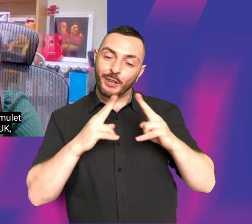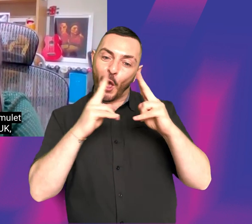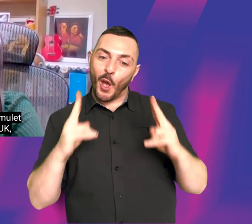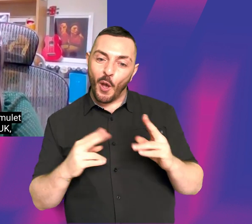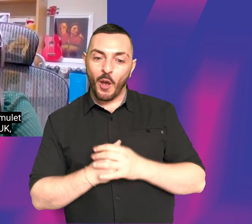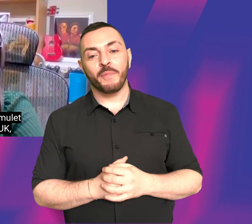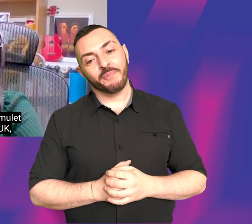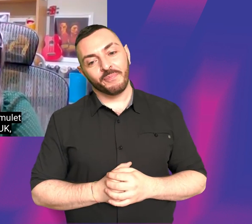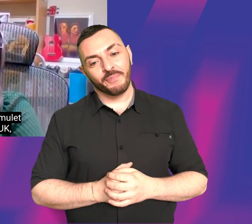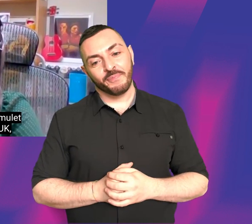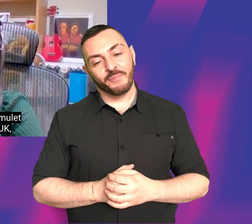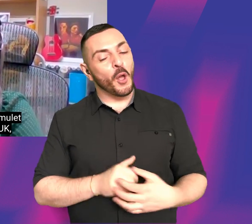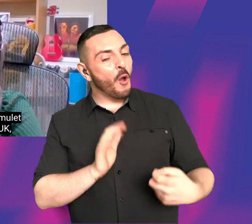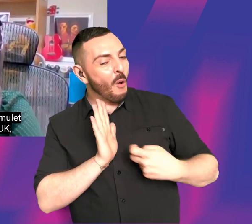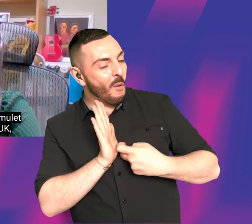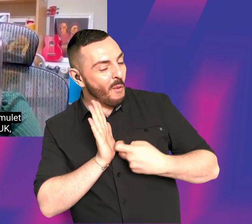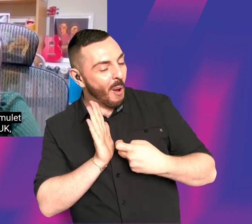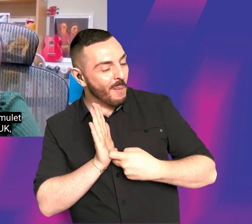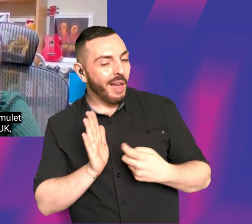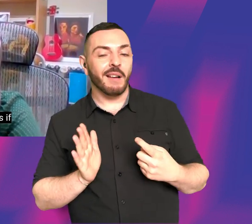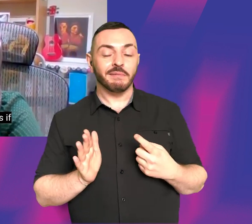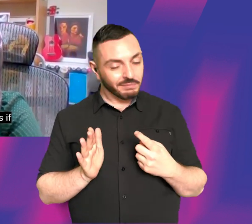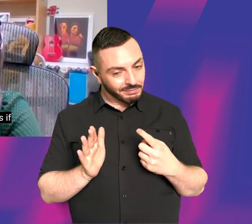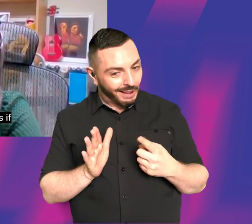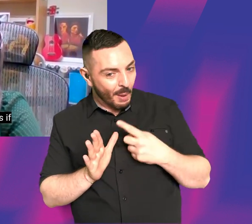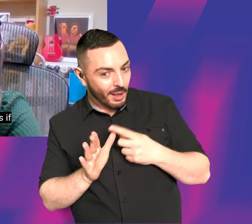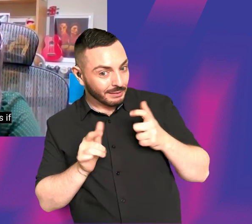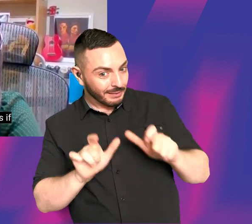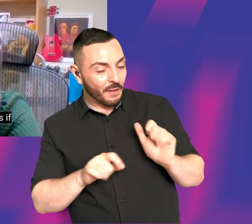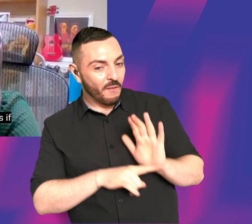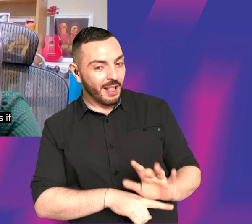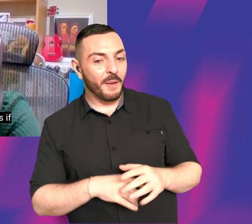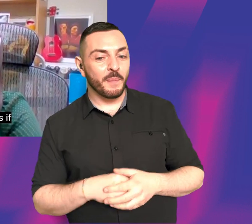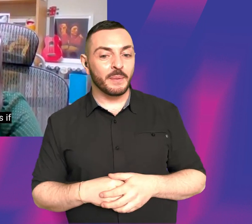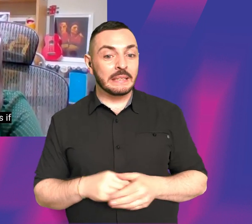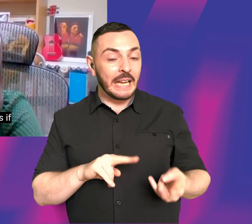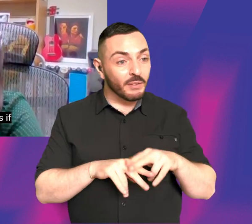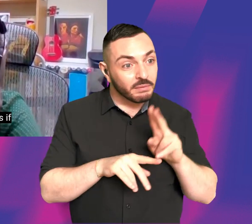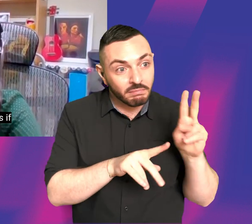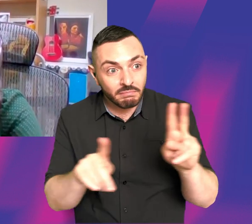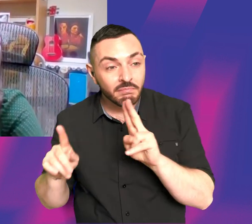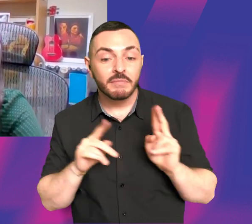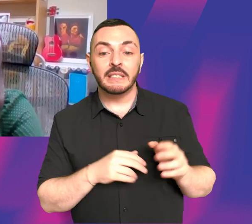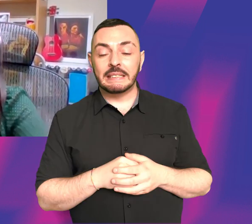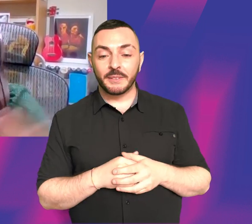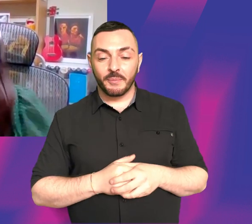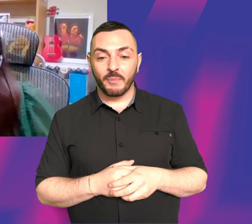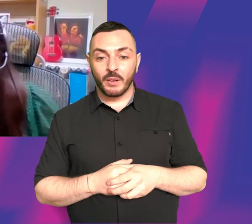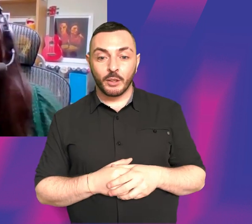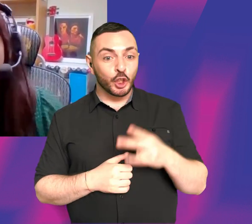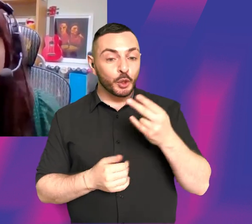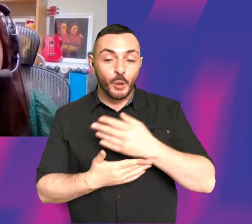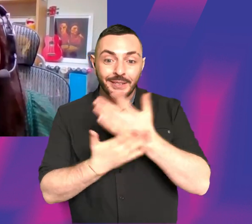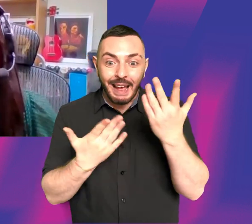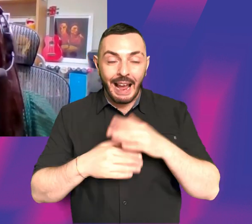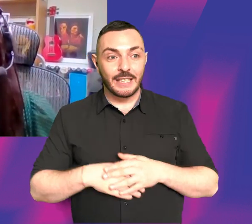home. Romula Garai's Amulet is still playing in cinemas across the UK. So please check out your local listings if you haven't caught it already. And there's still two more